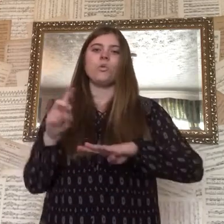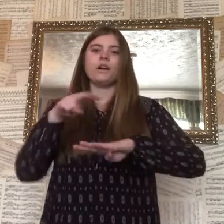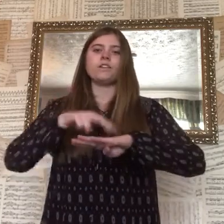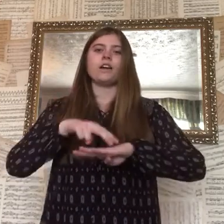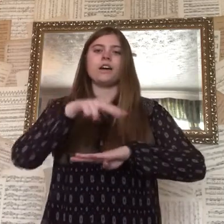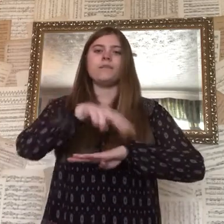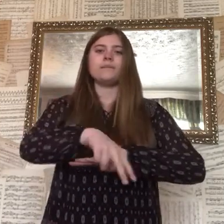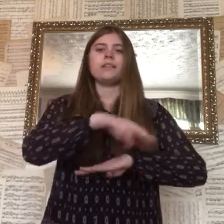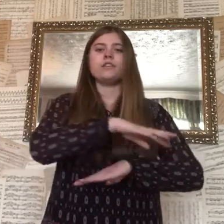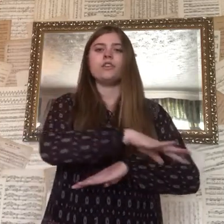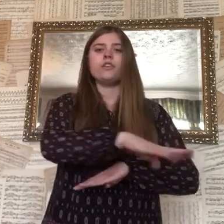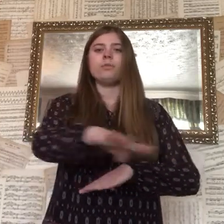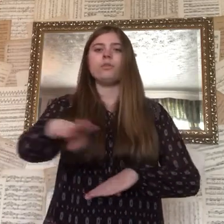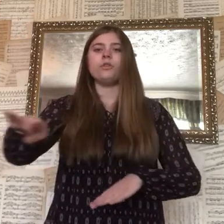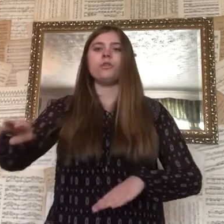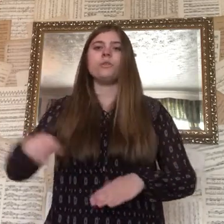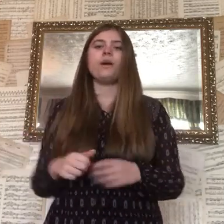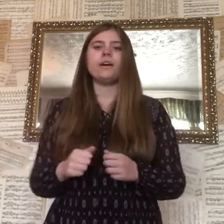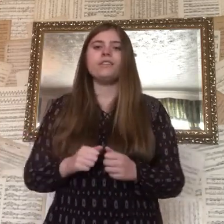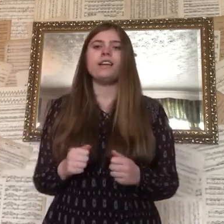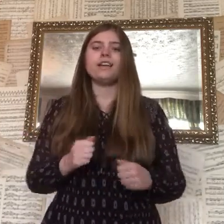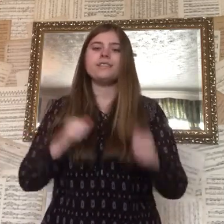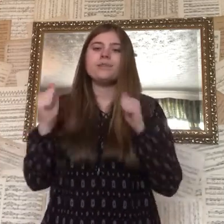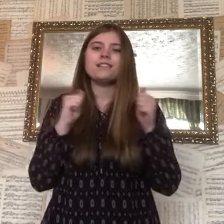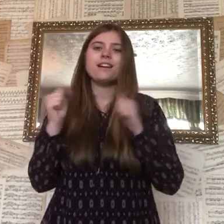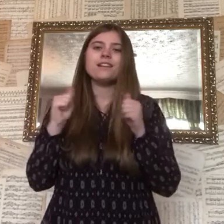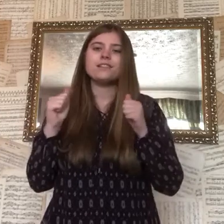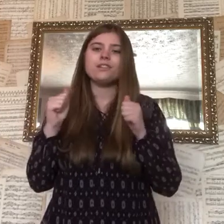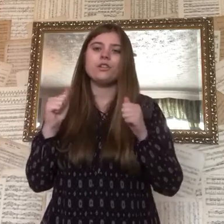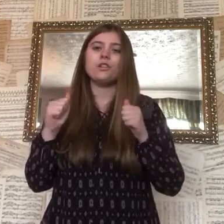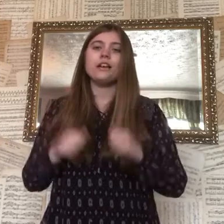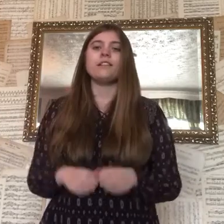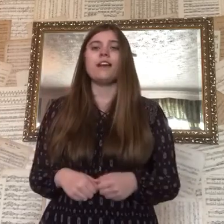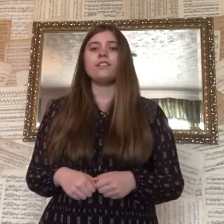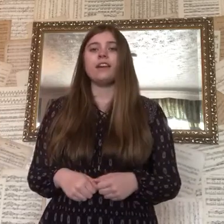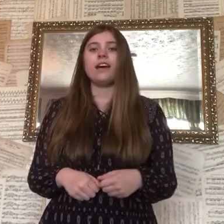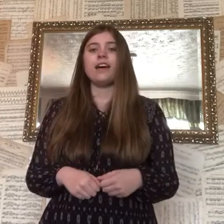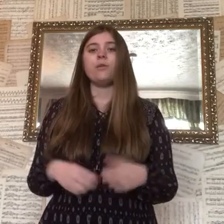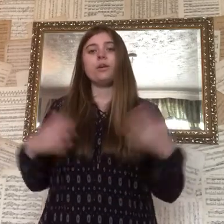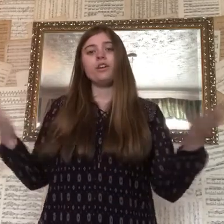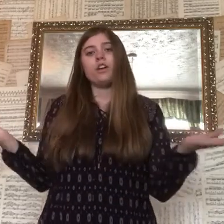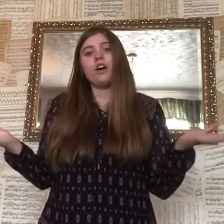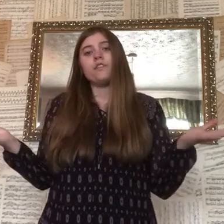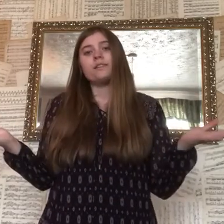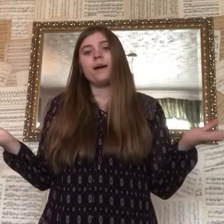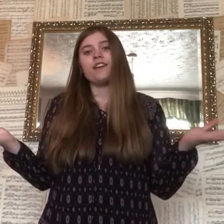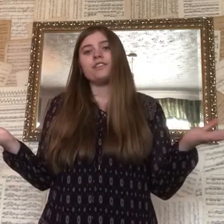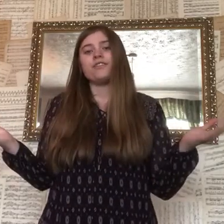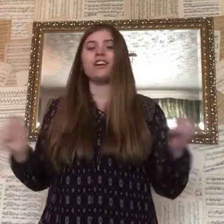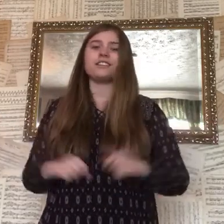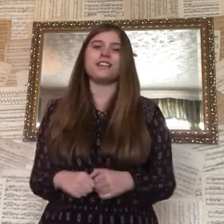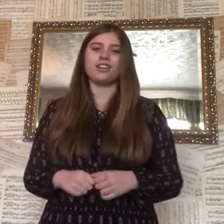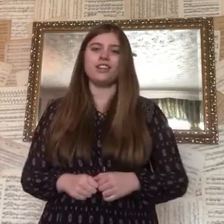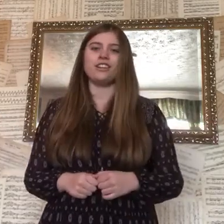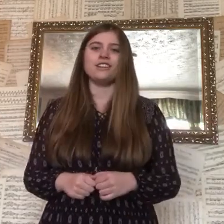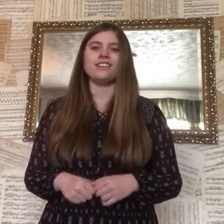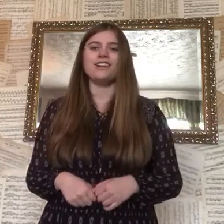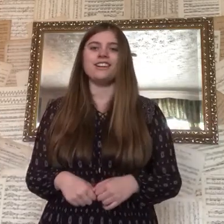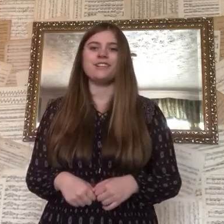One jumped into the pool where it was nice and cool and there were no speckled frogs. Glug glug!